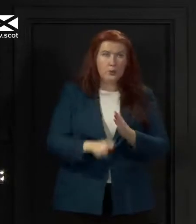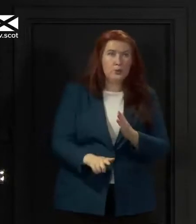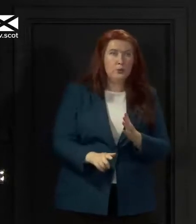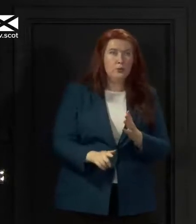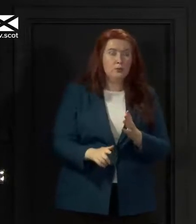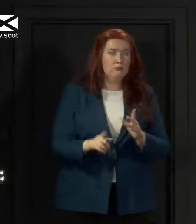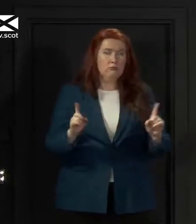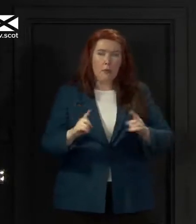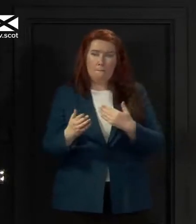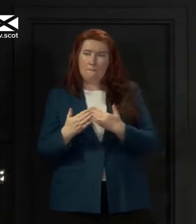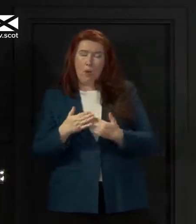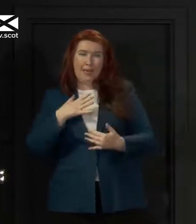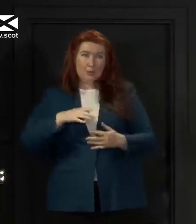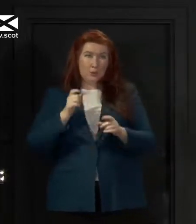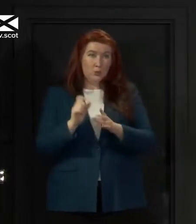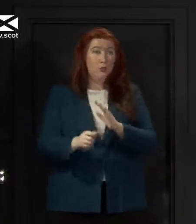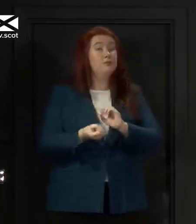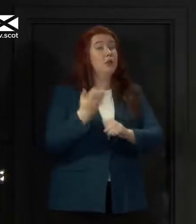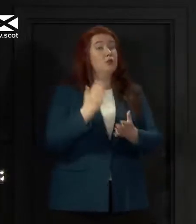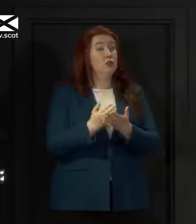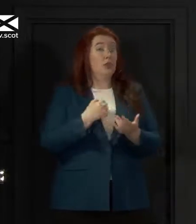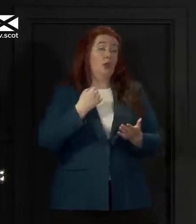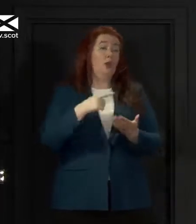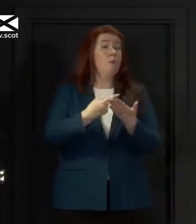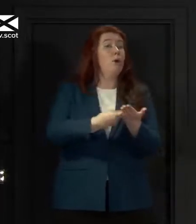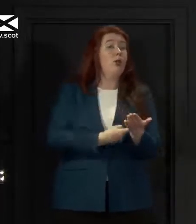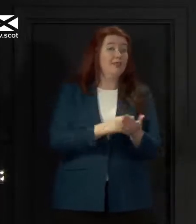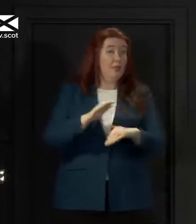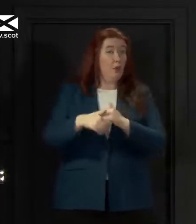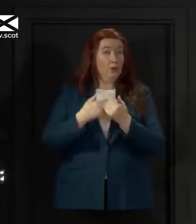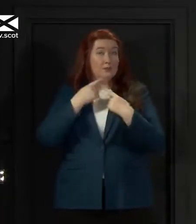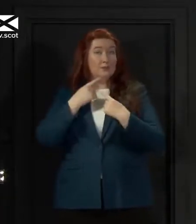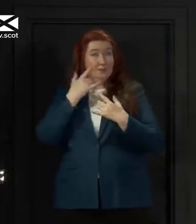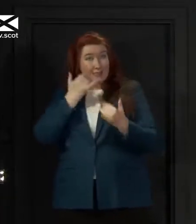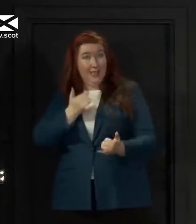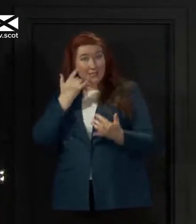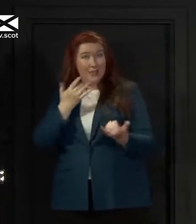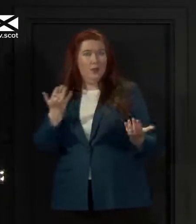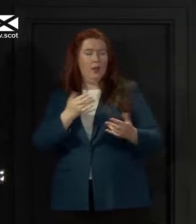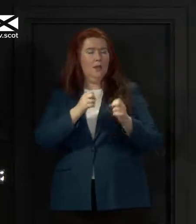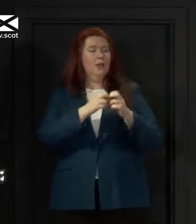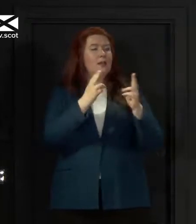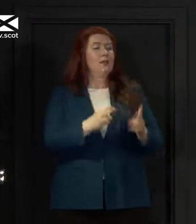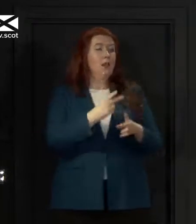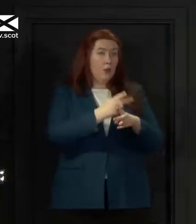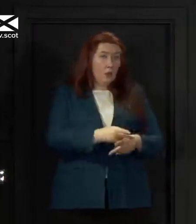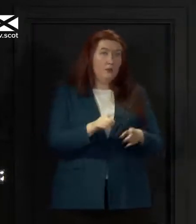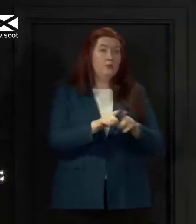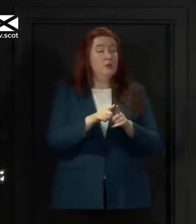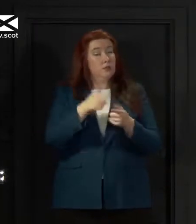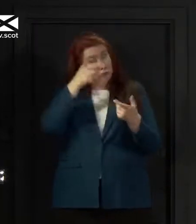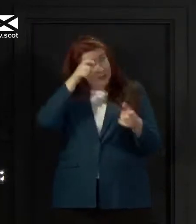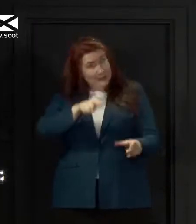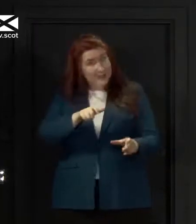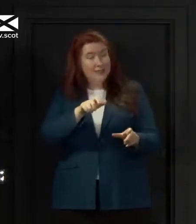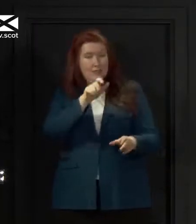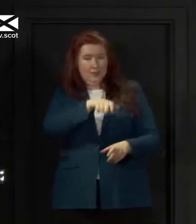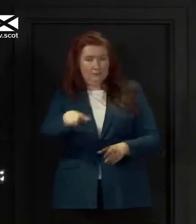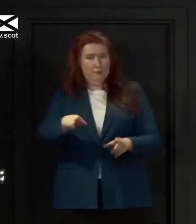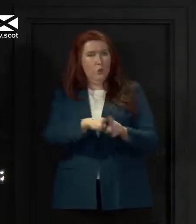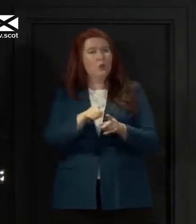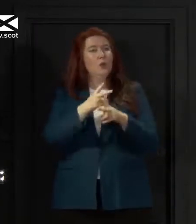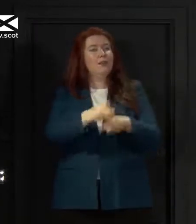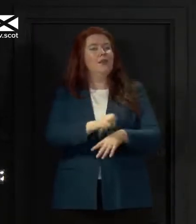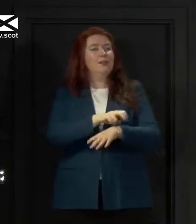ensure that the policy that we have announced about testing in care homes, both of residents and of care workers,